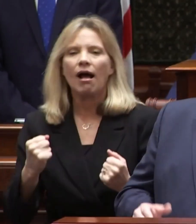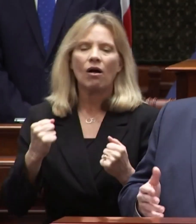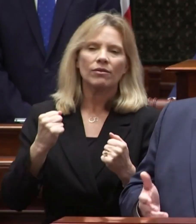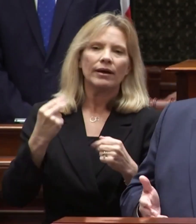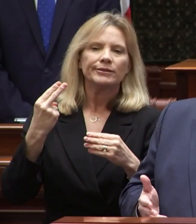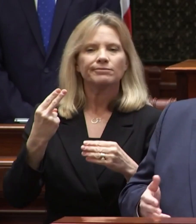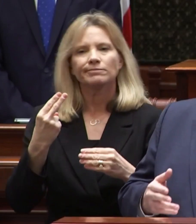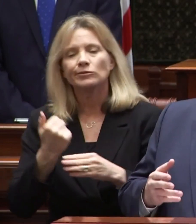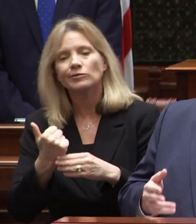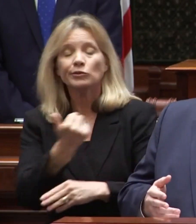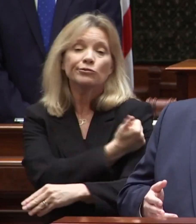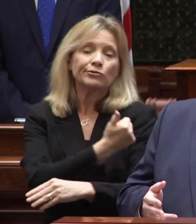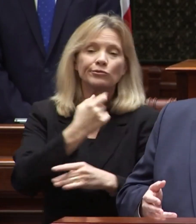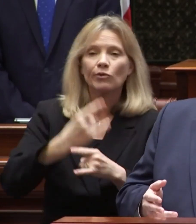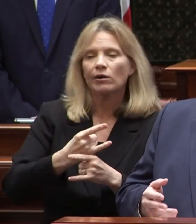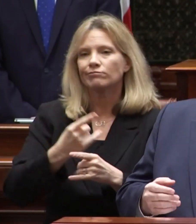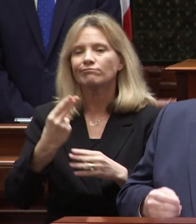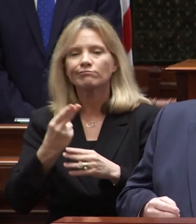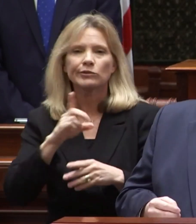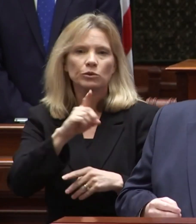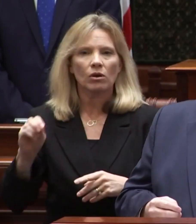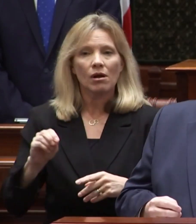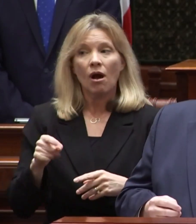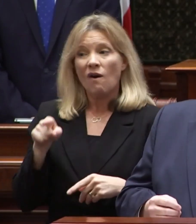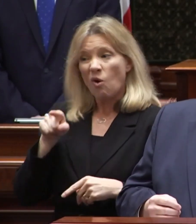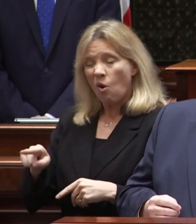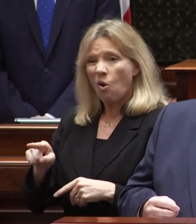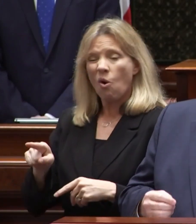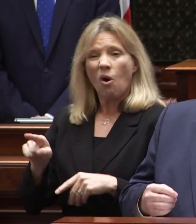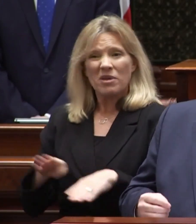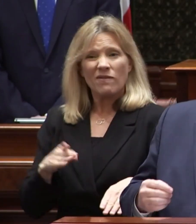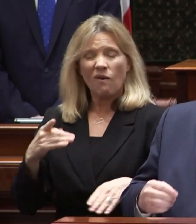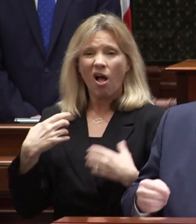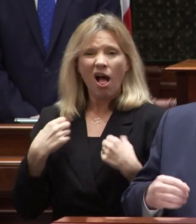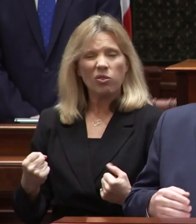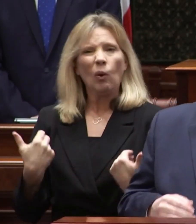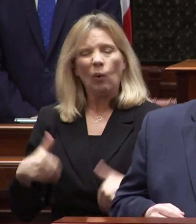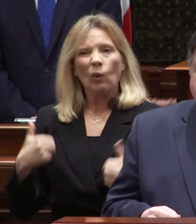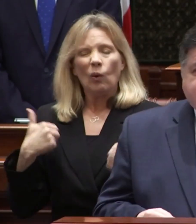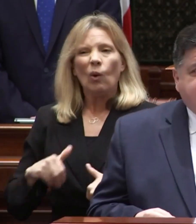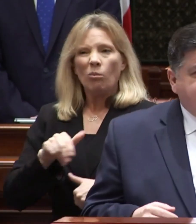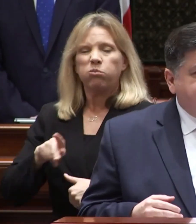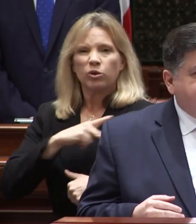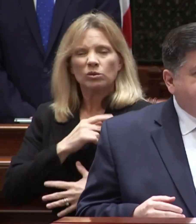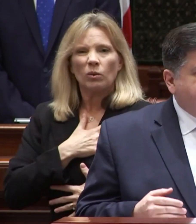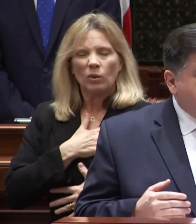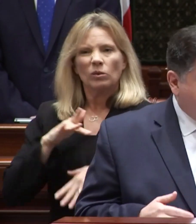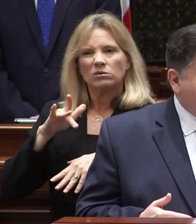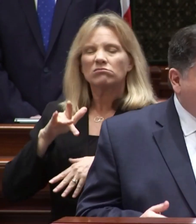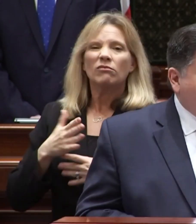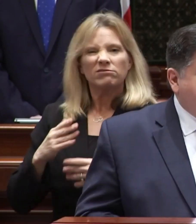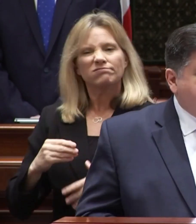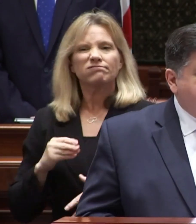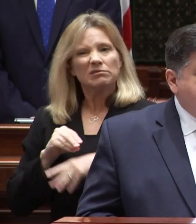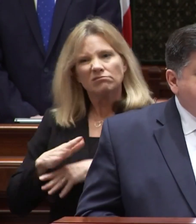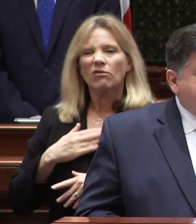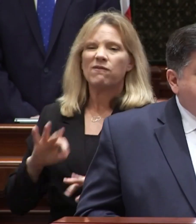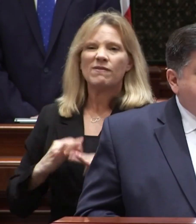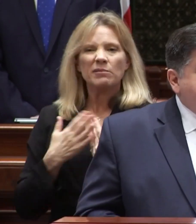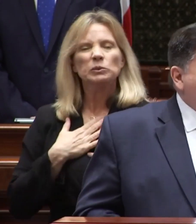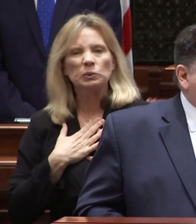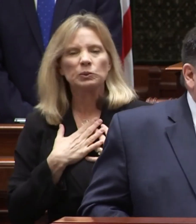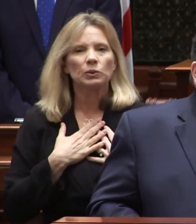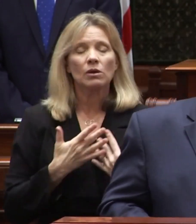for her behavioral health is a personal issue that has touched her own families in profound ways